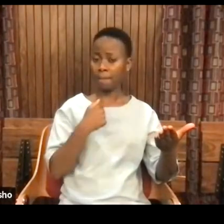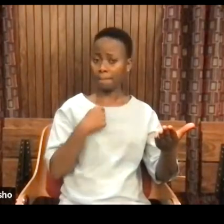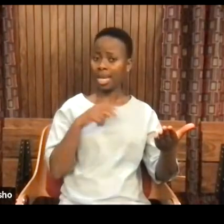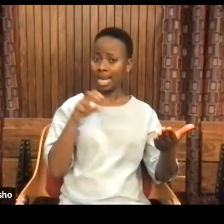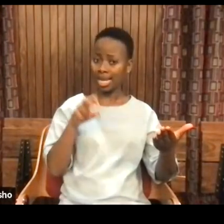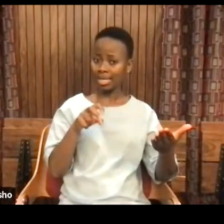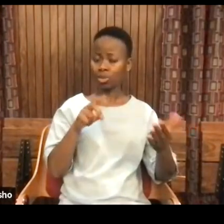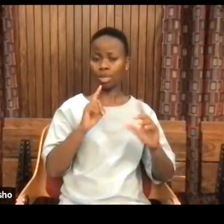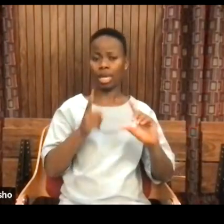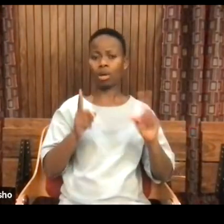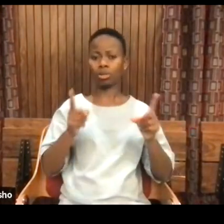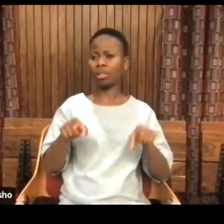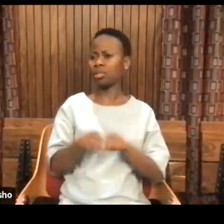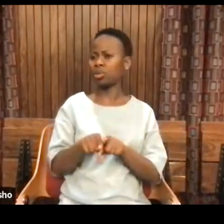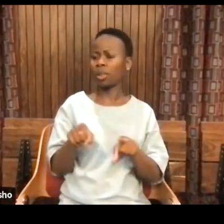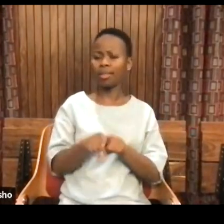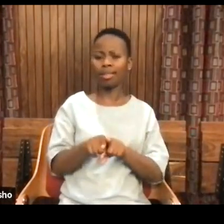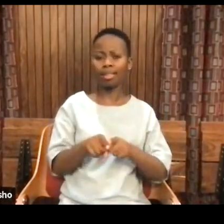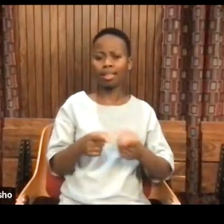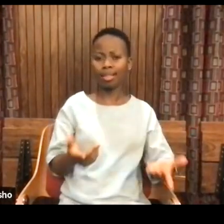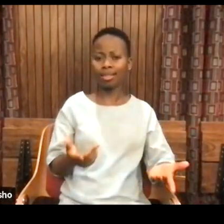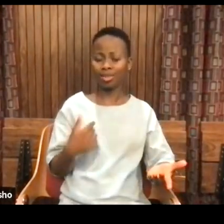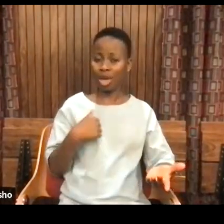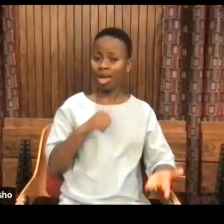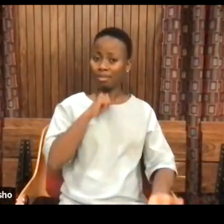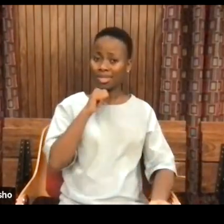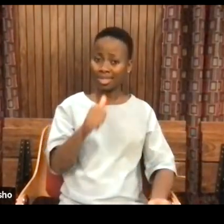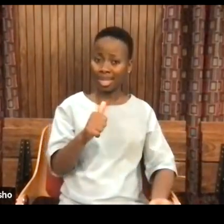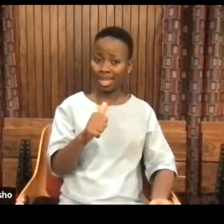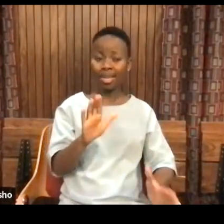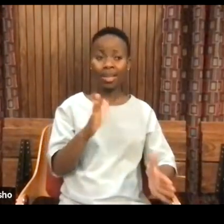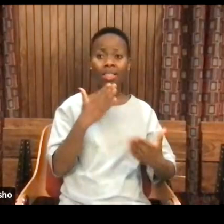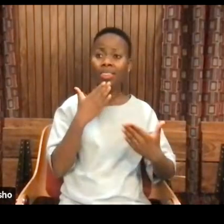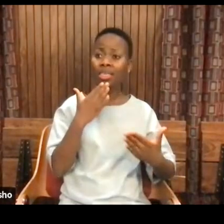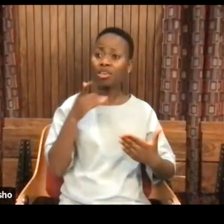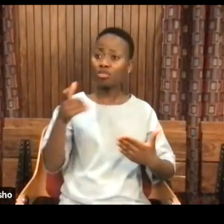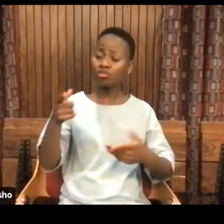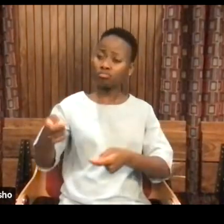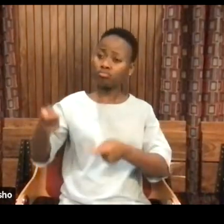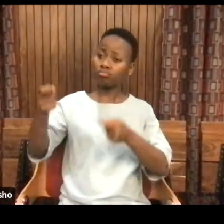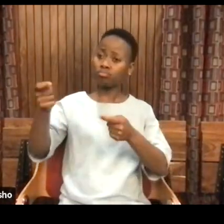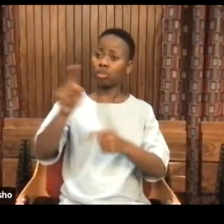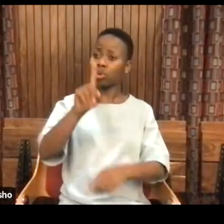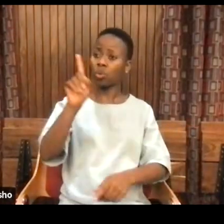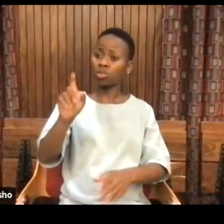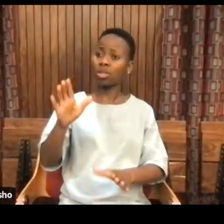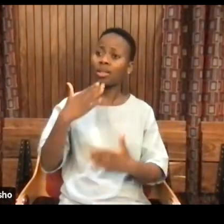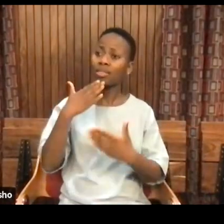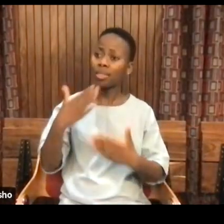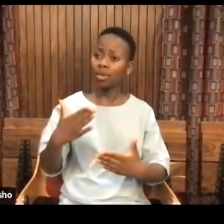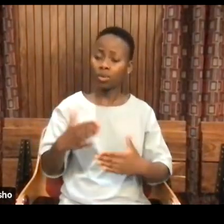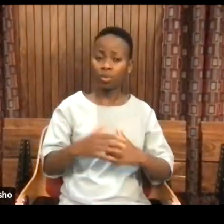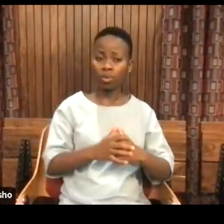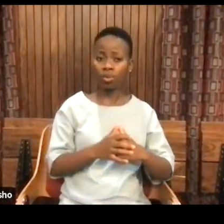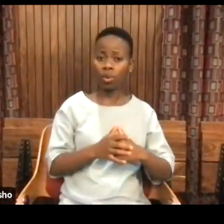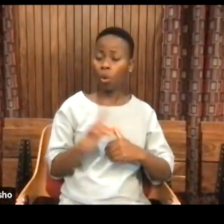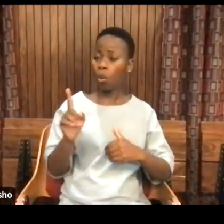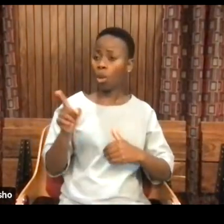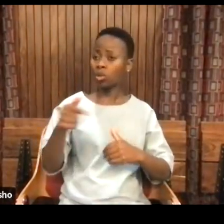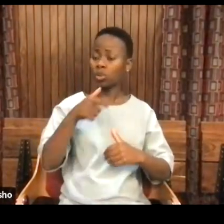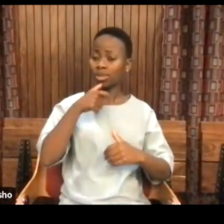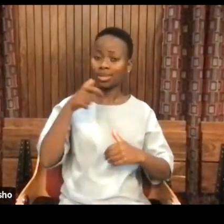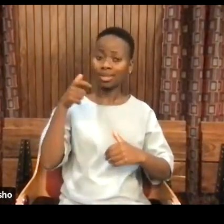accountable as well. So, I am saying, thank you for raising that question. And what you said,